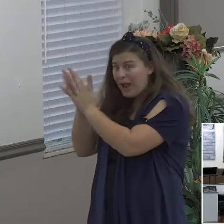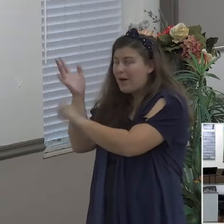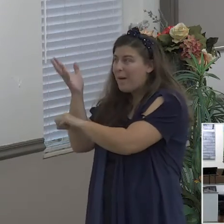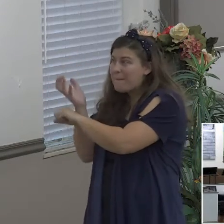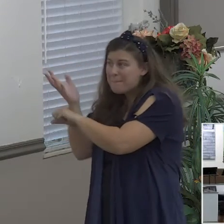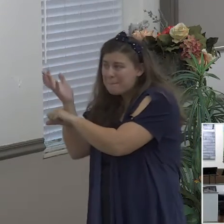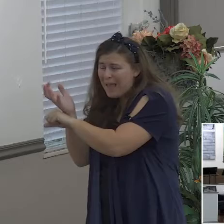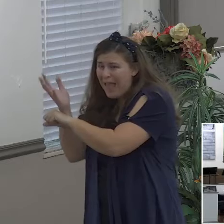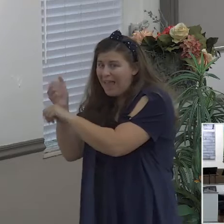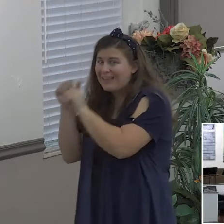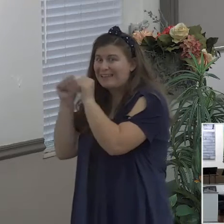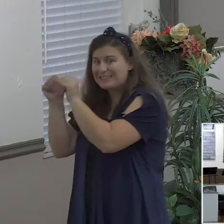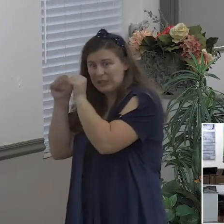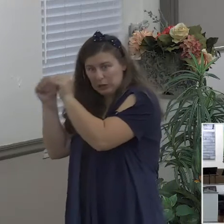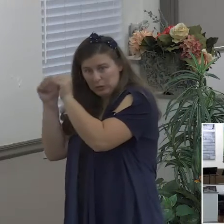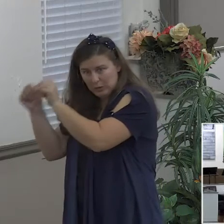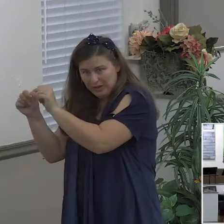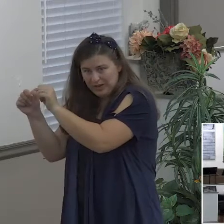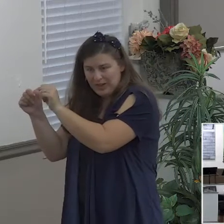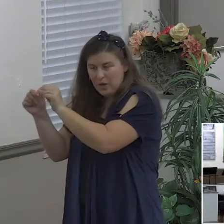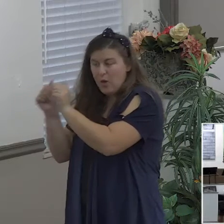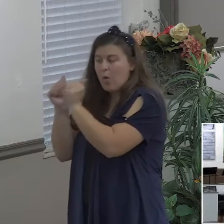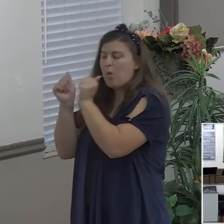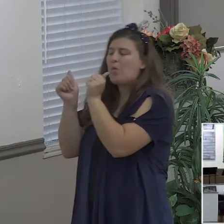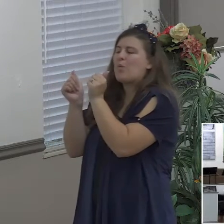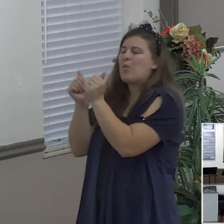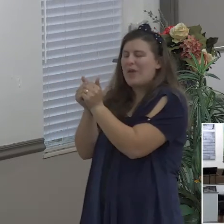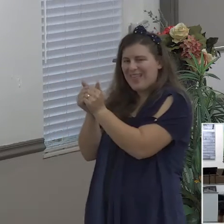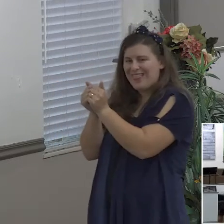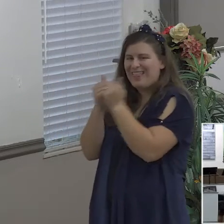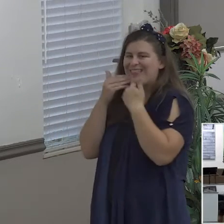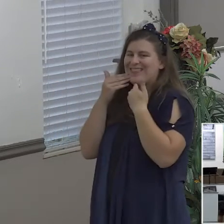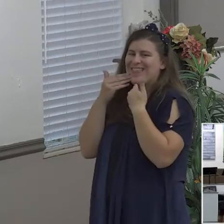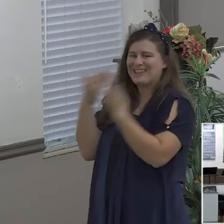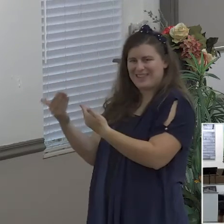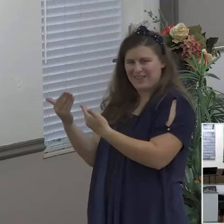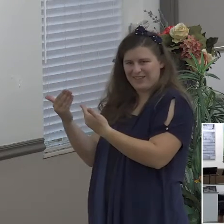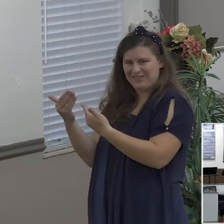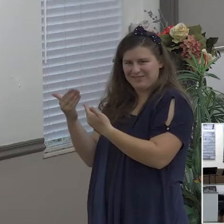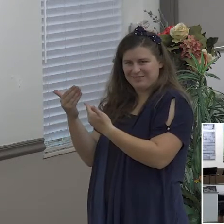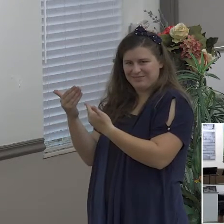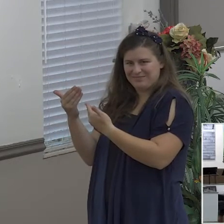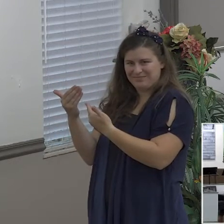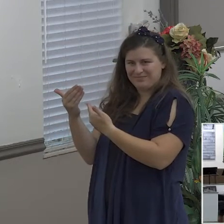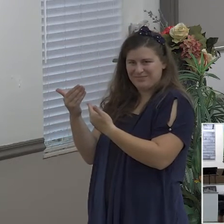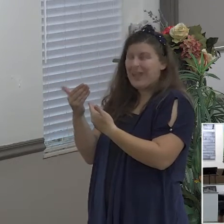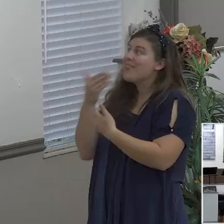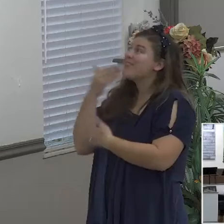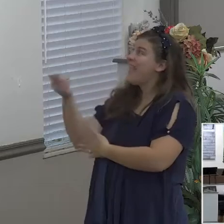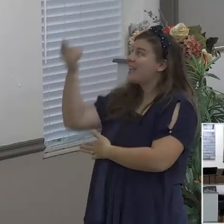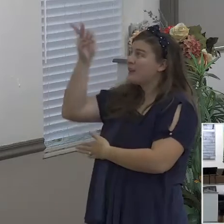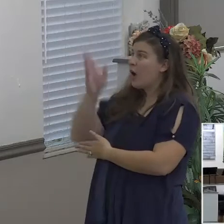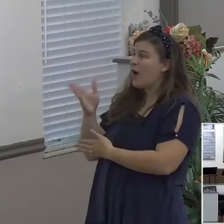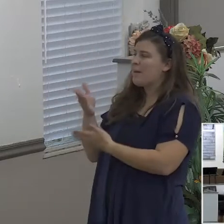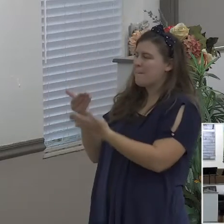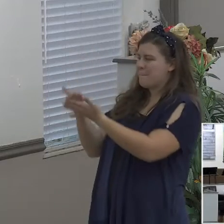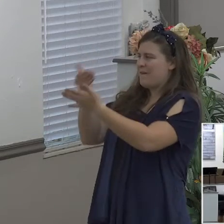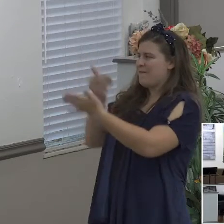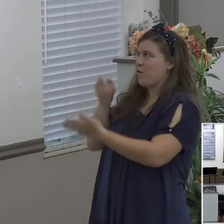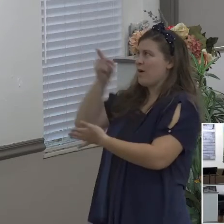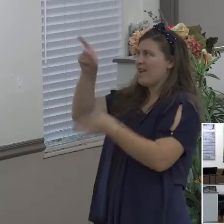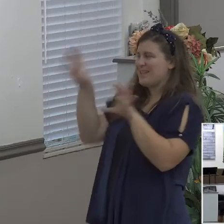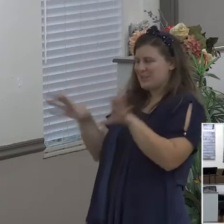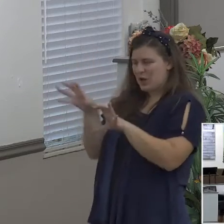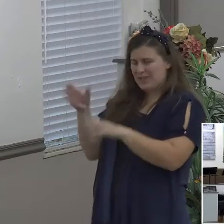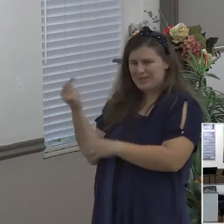with thanksgiving thanking God in advance for something that hasn't even